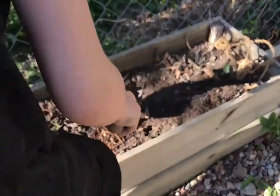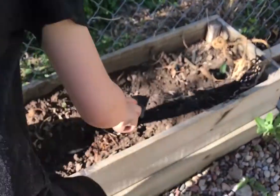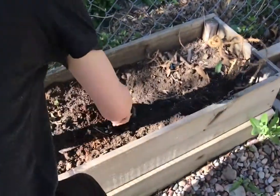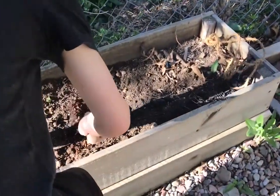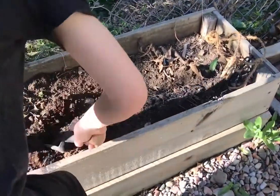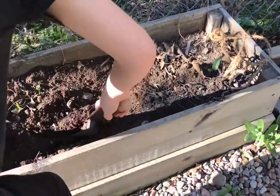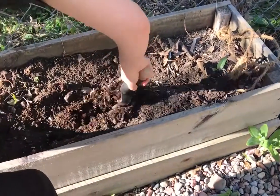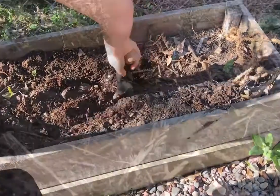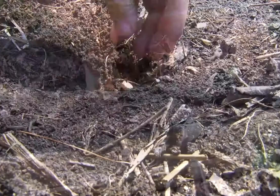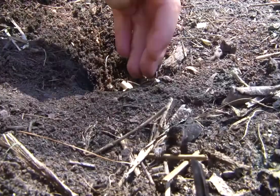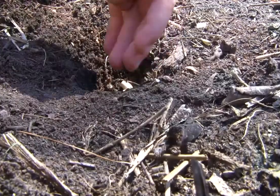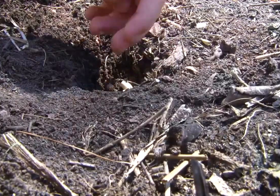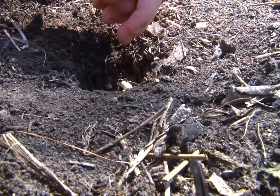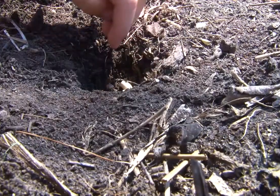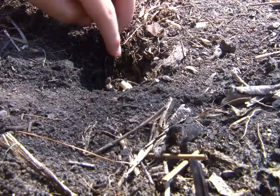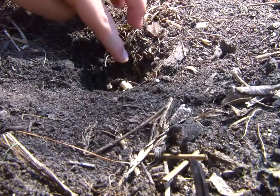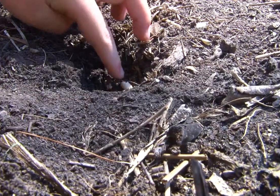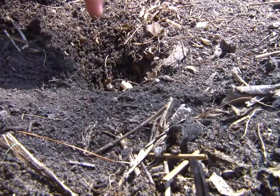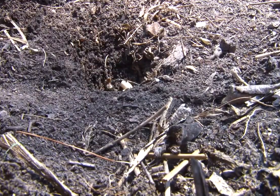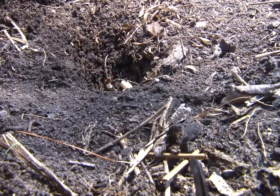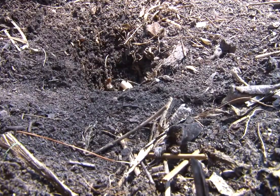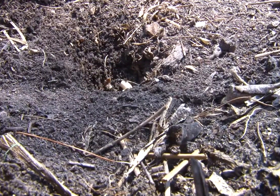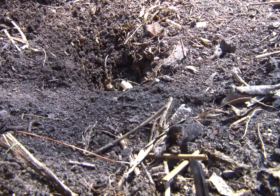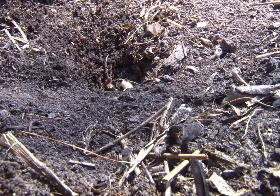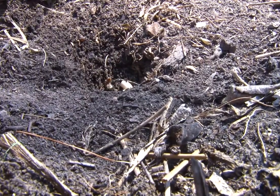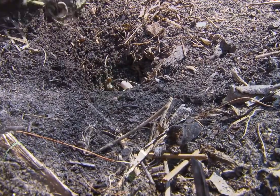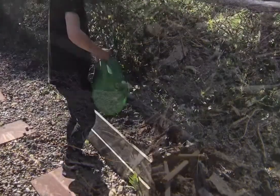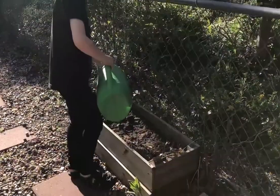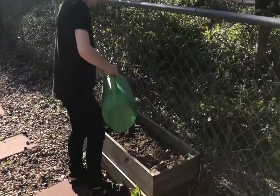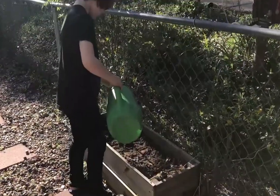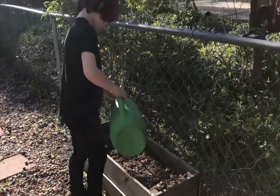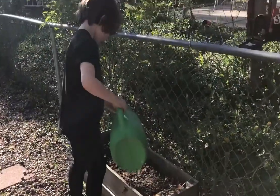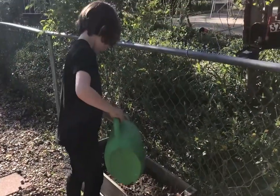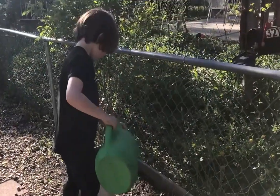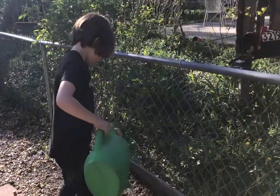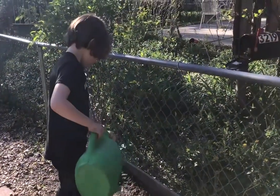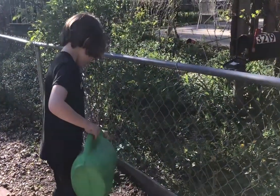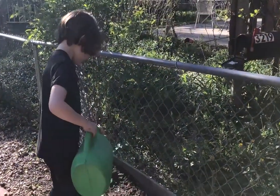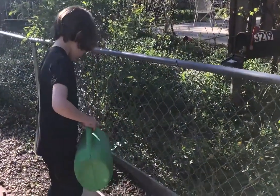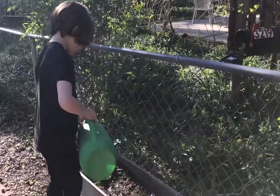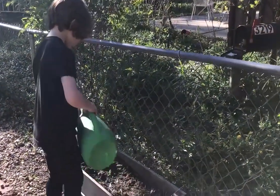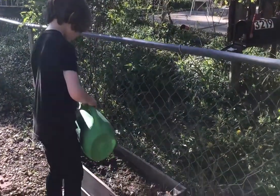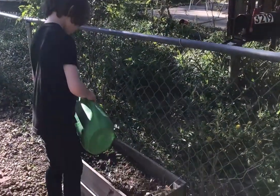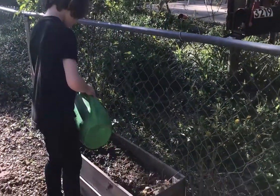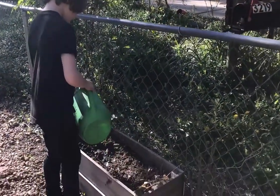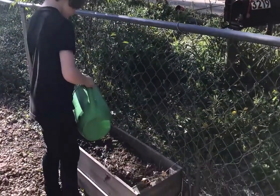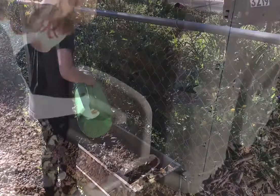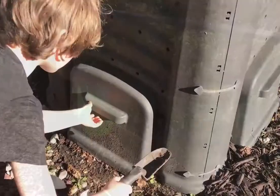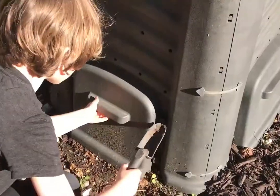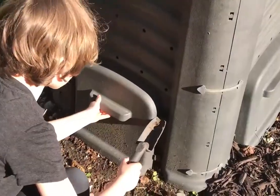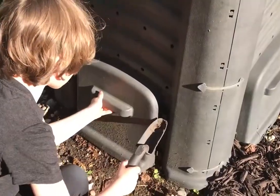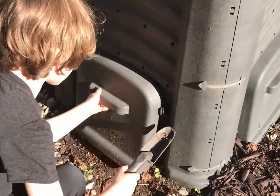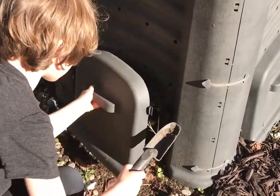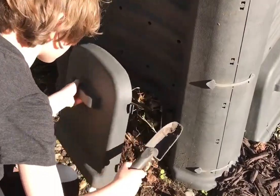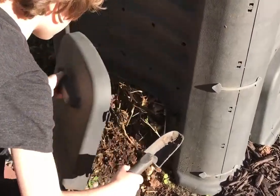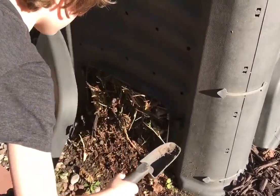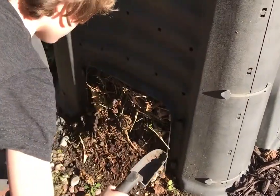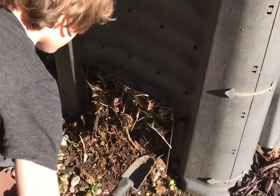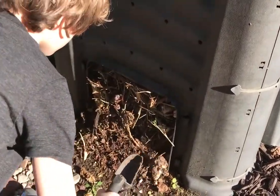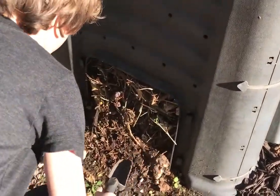with food production and healthy foods if you can tie in your composting with a backyard garden. Composting is a great educational opportunity for children.